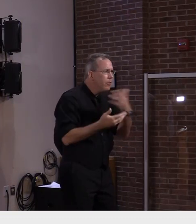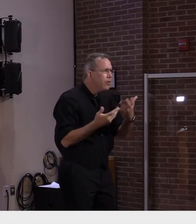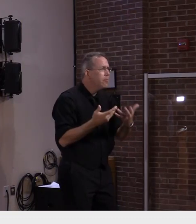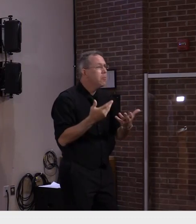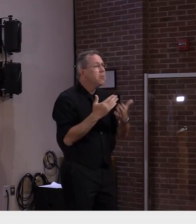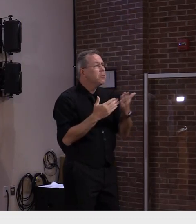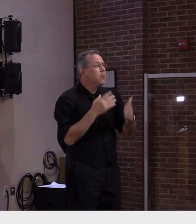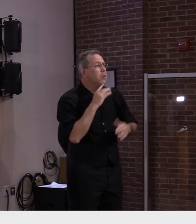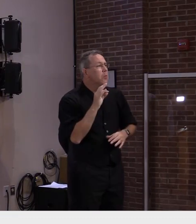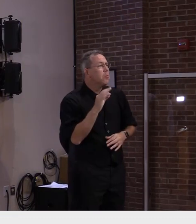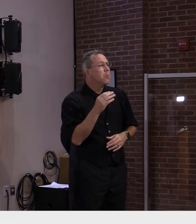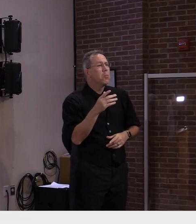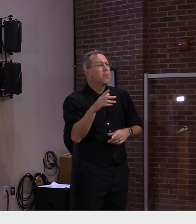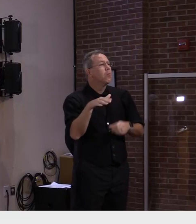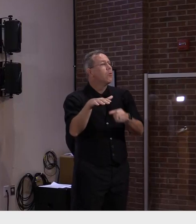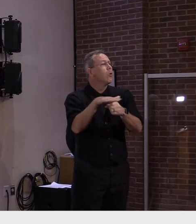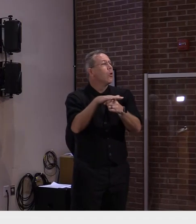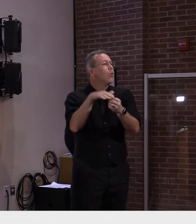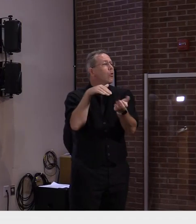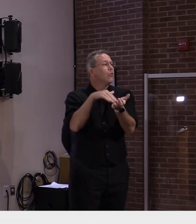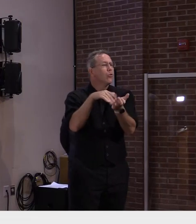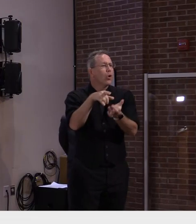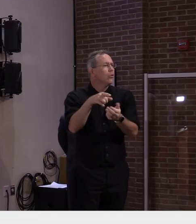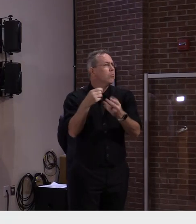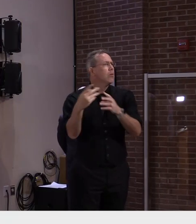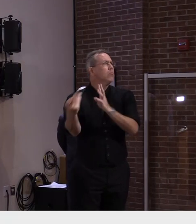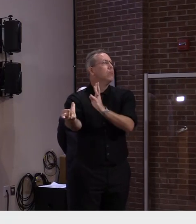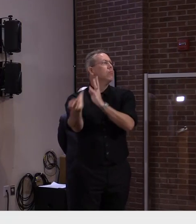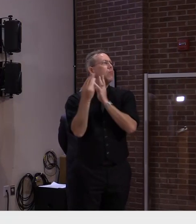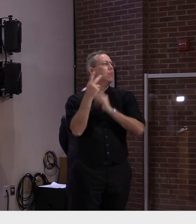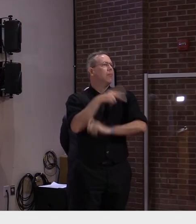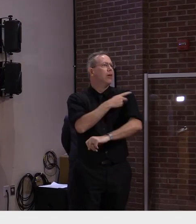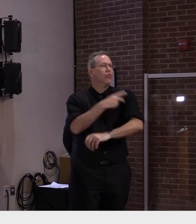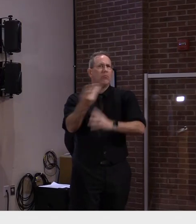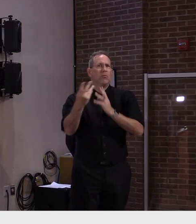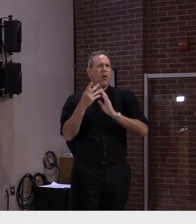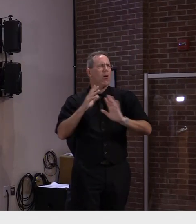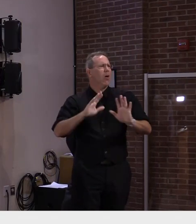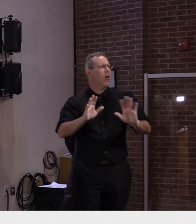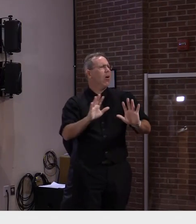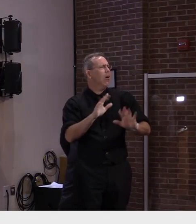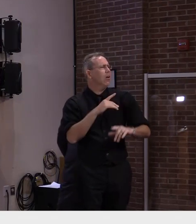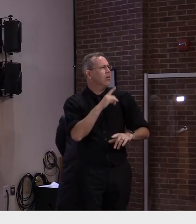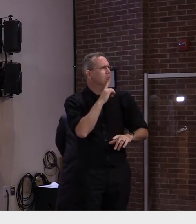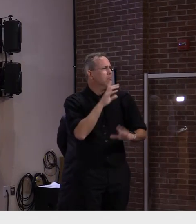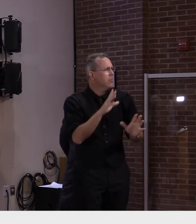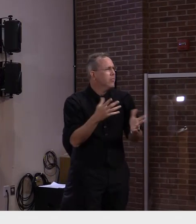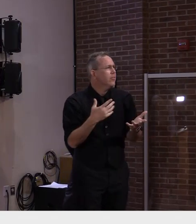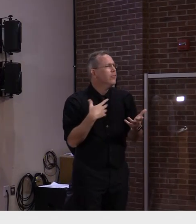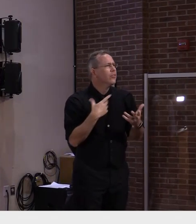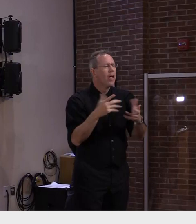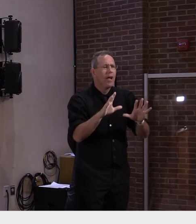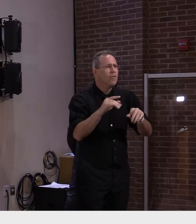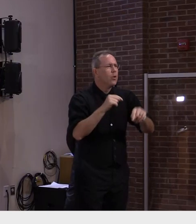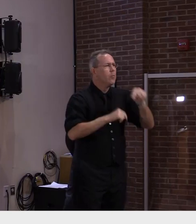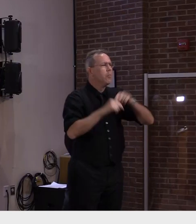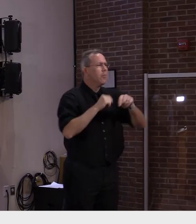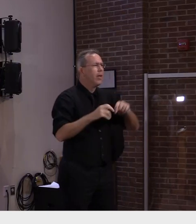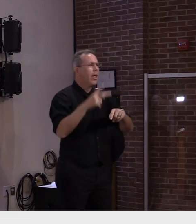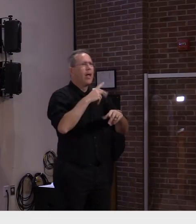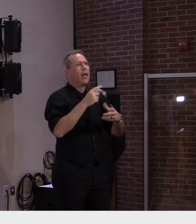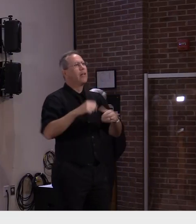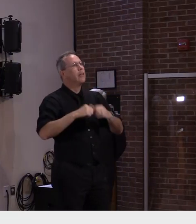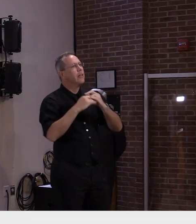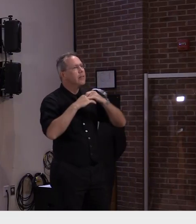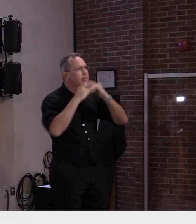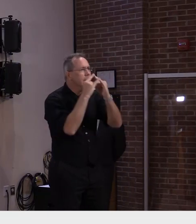So that all of the systems we probably employed earlier on would come back into play for that effort. But if, you know, again,